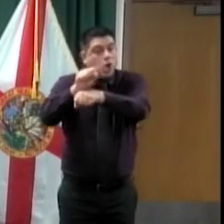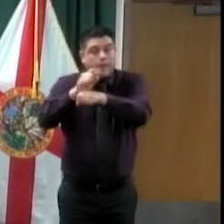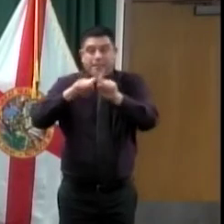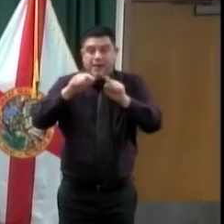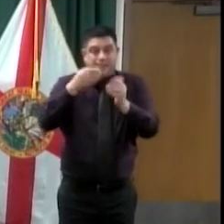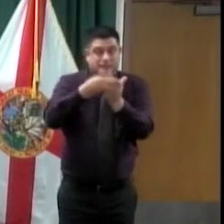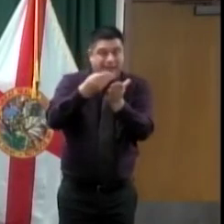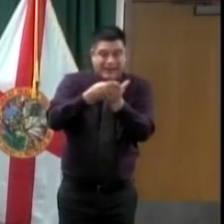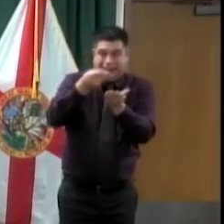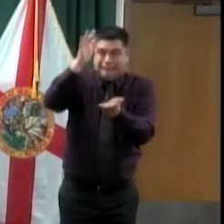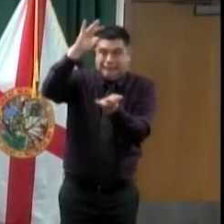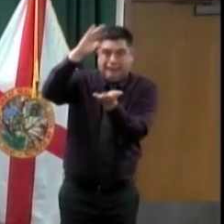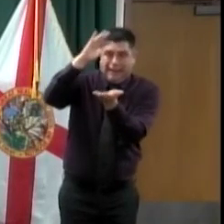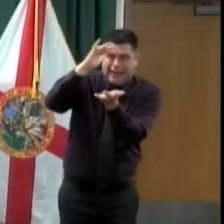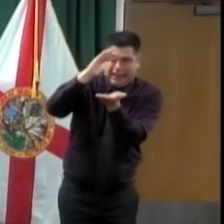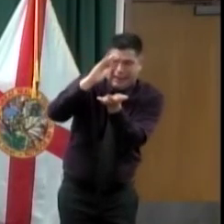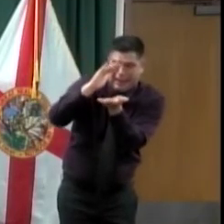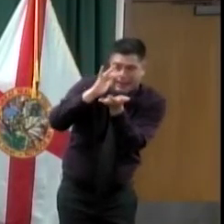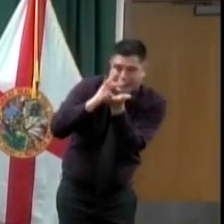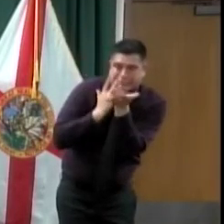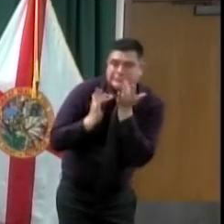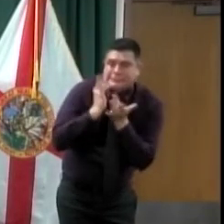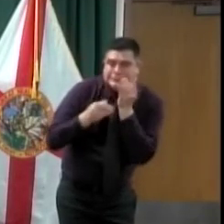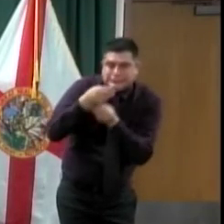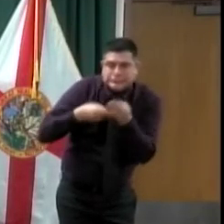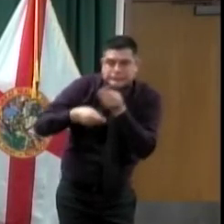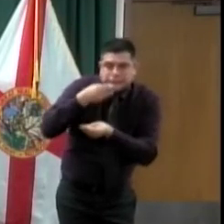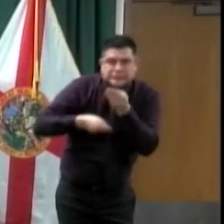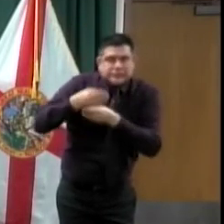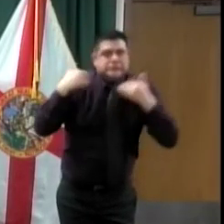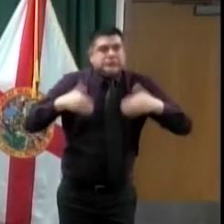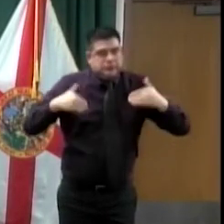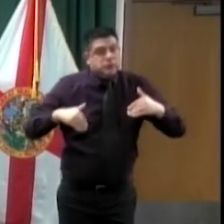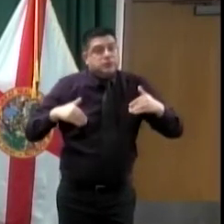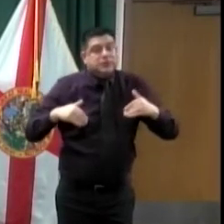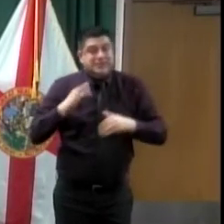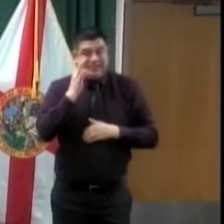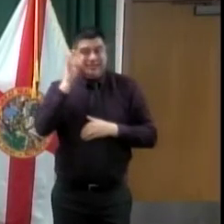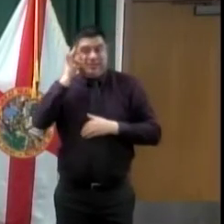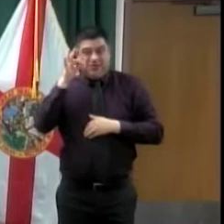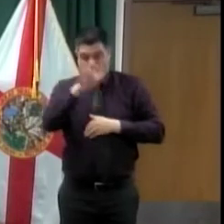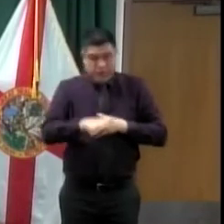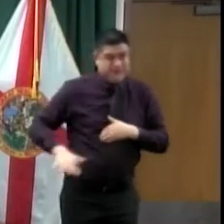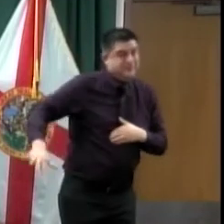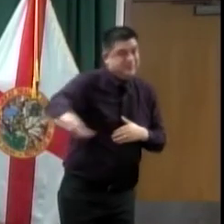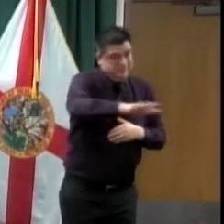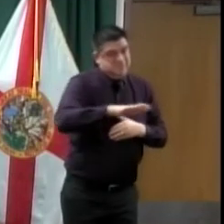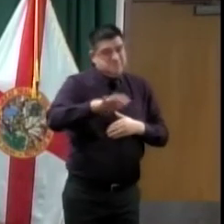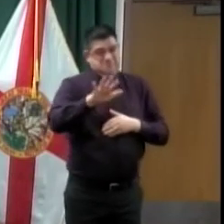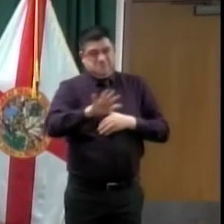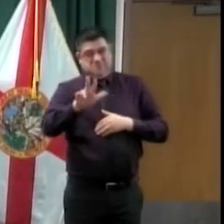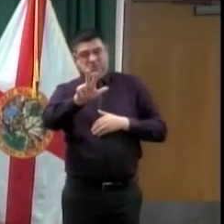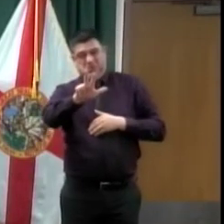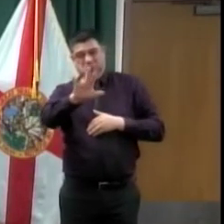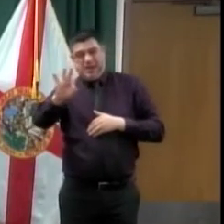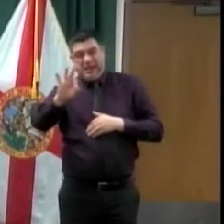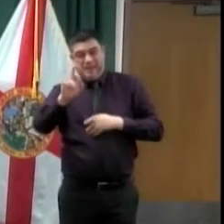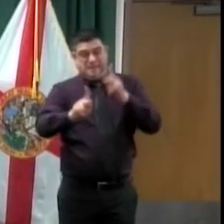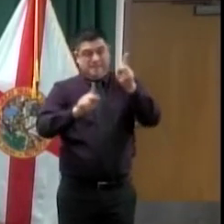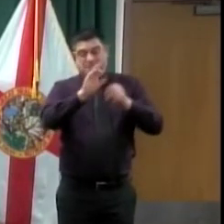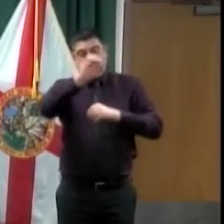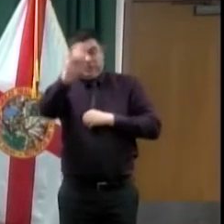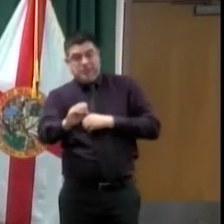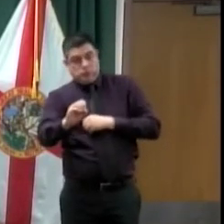about 39 percent of Seminole County population. At the current time, I'm positive that 39 percent is a lot higher because